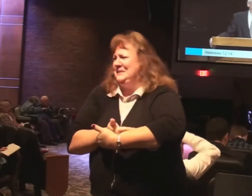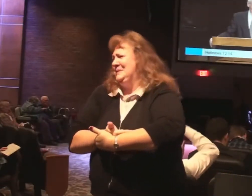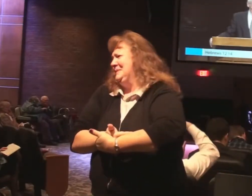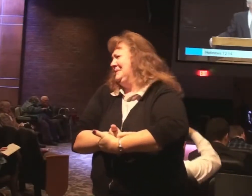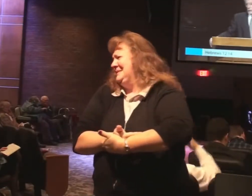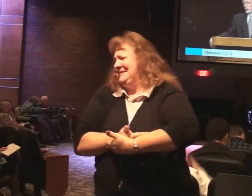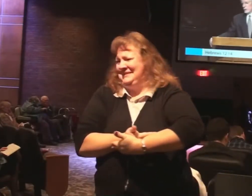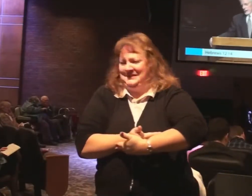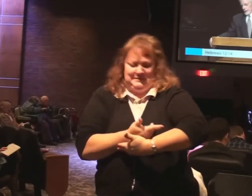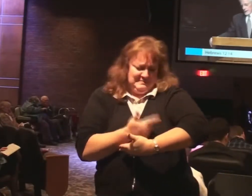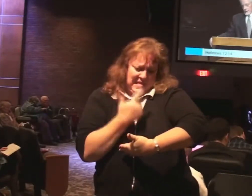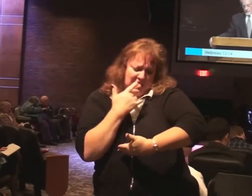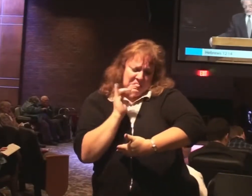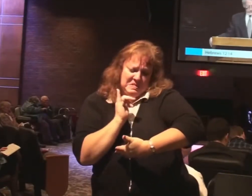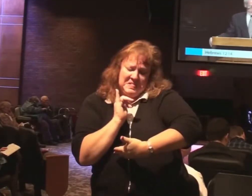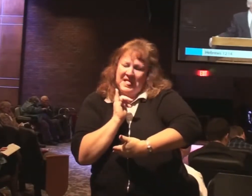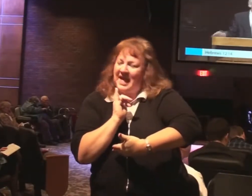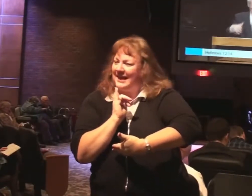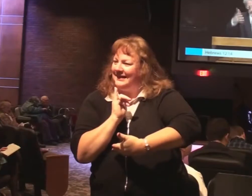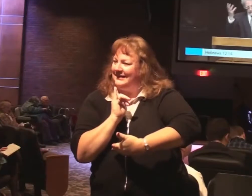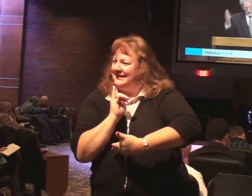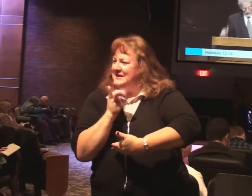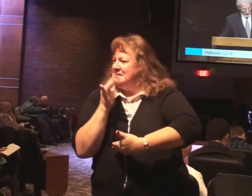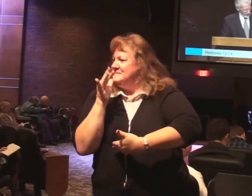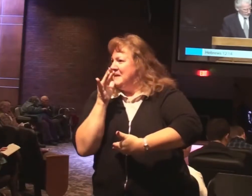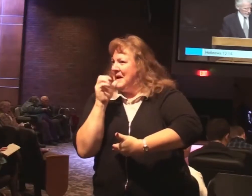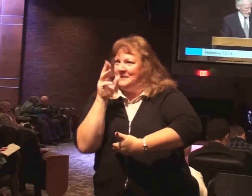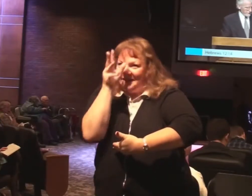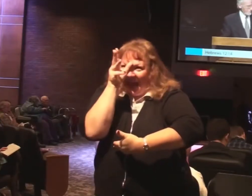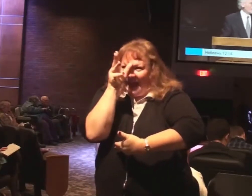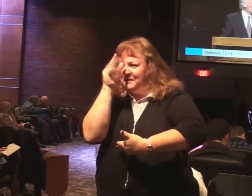Doesn't he look like this member of the family? No.